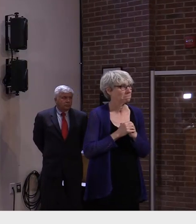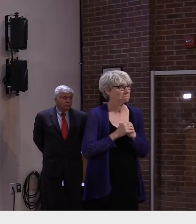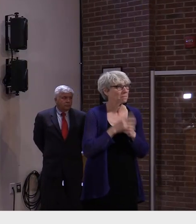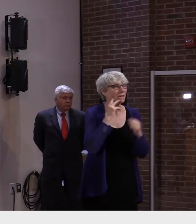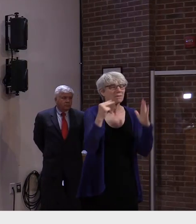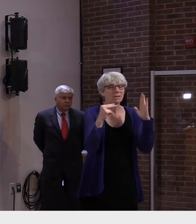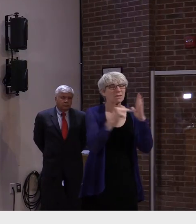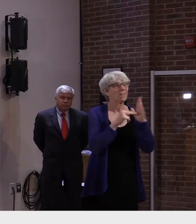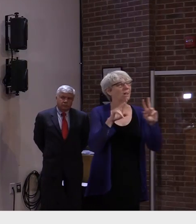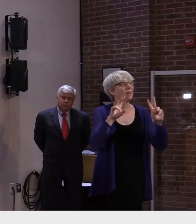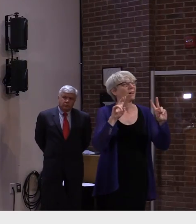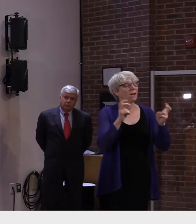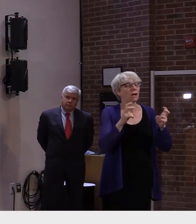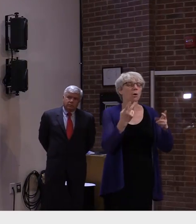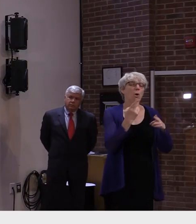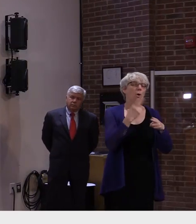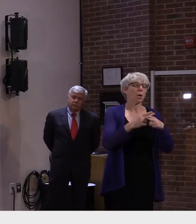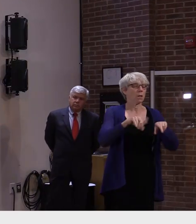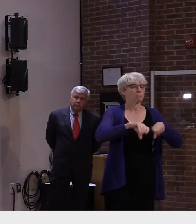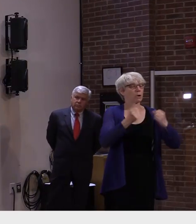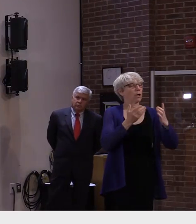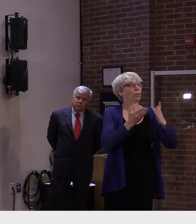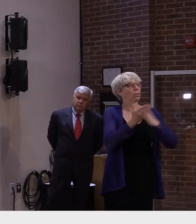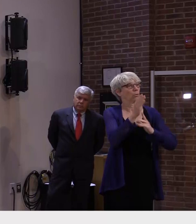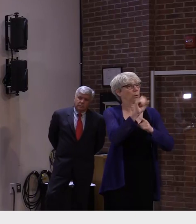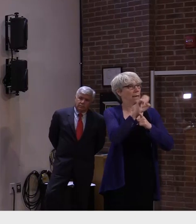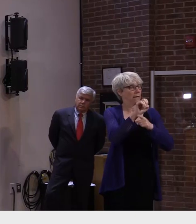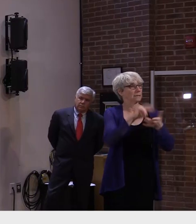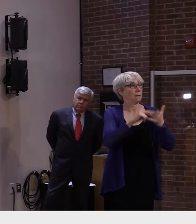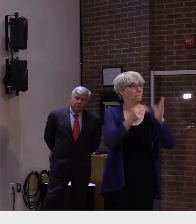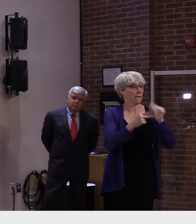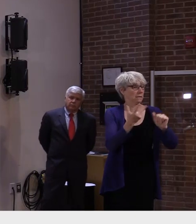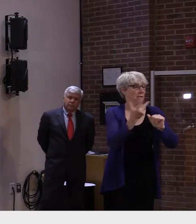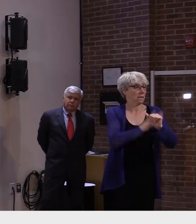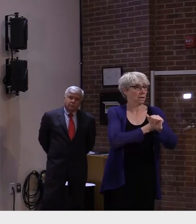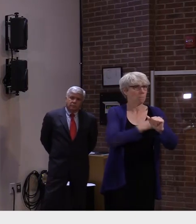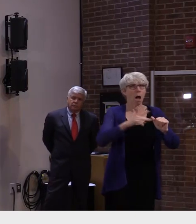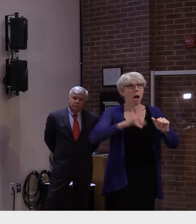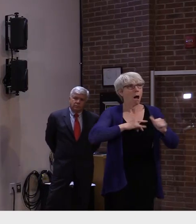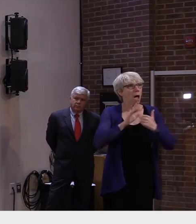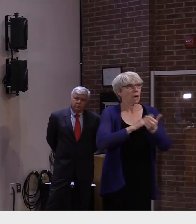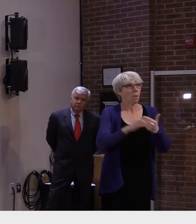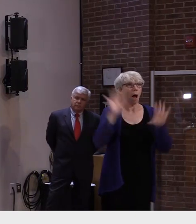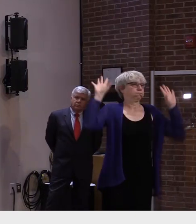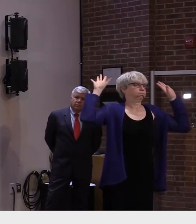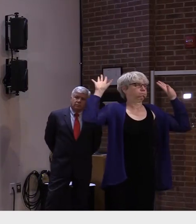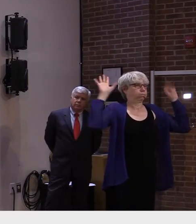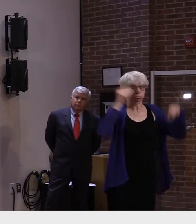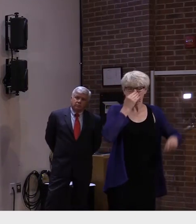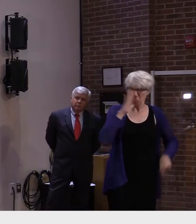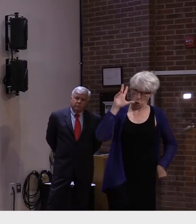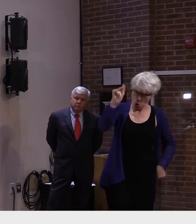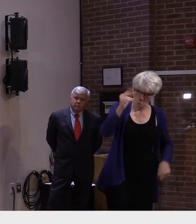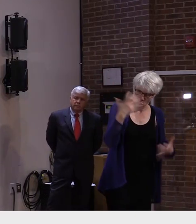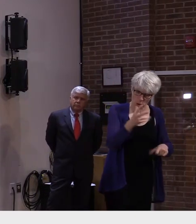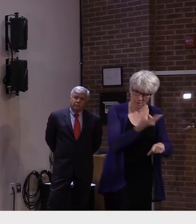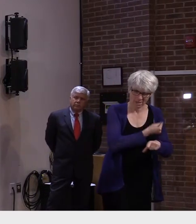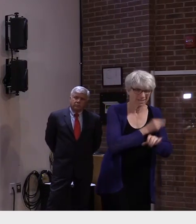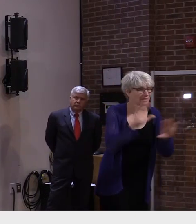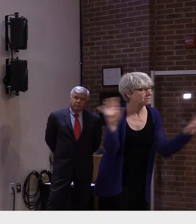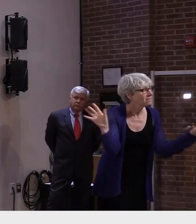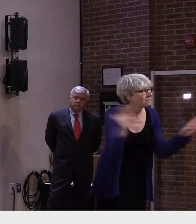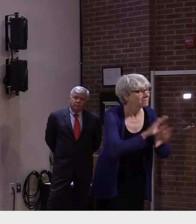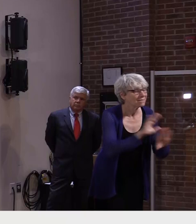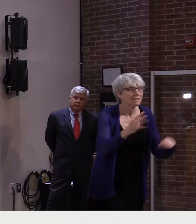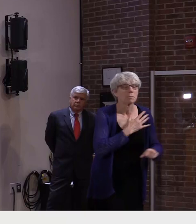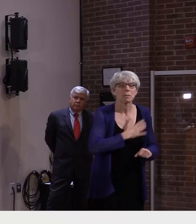the so-called breakthrough cases as a reason to not get vaccinated take my reassurance that this is